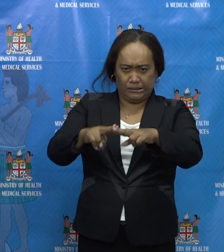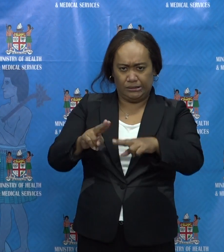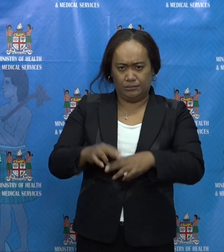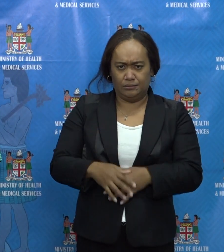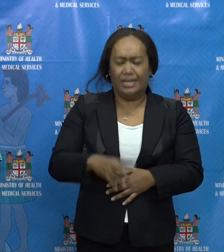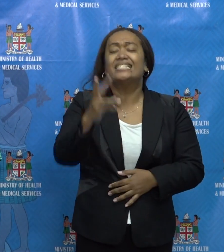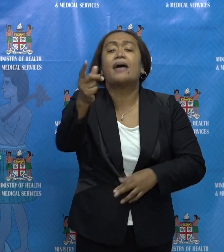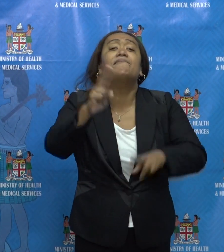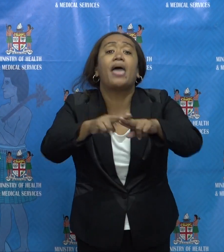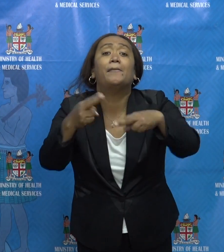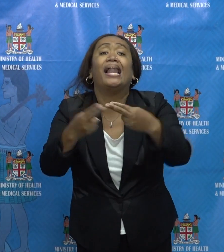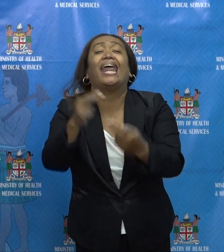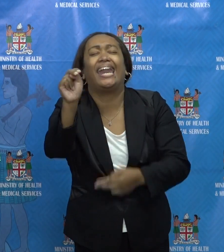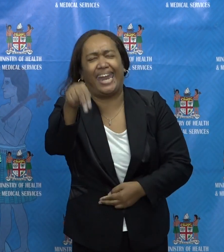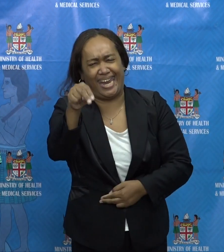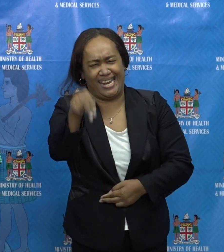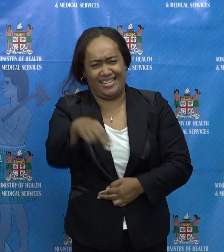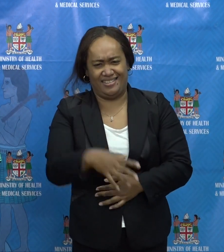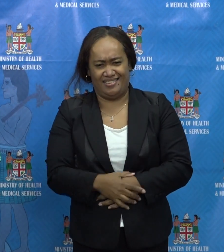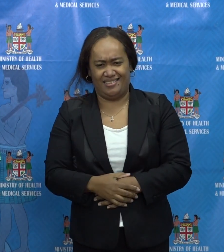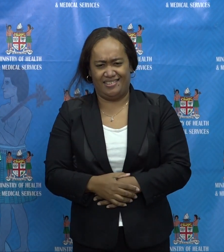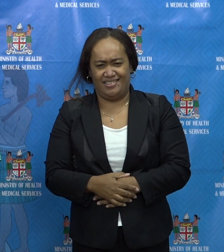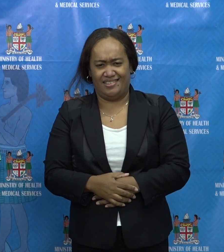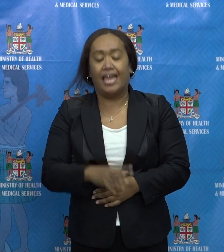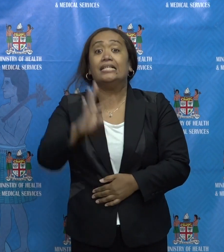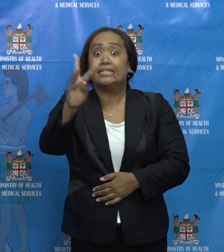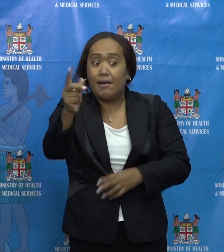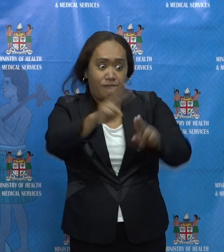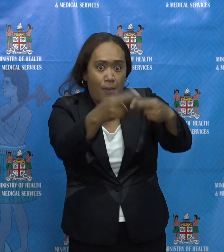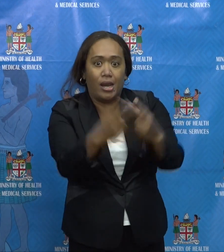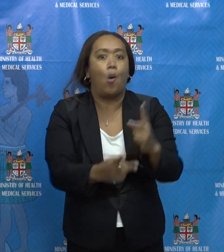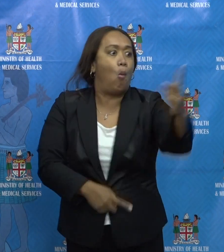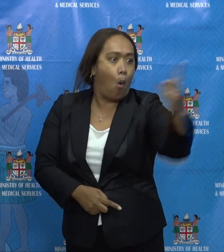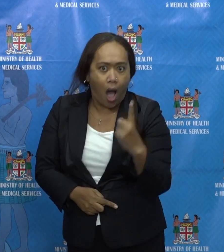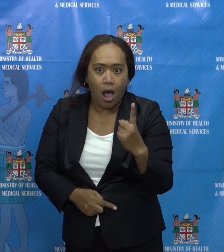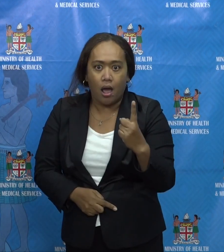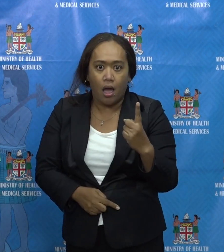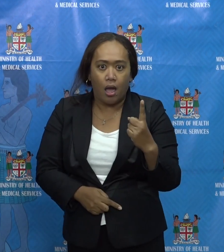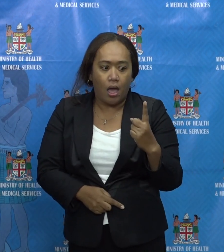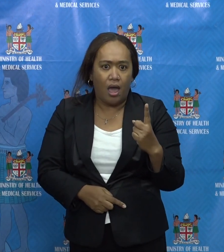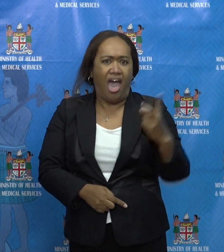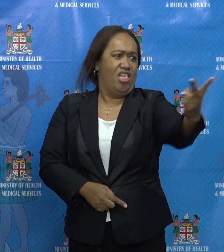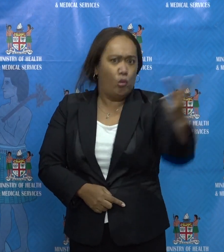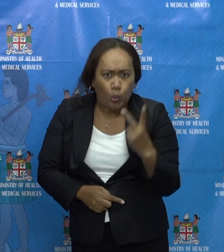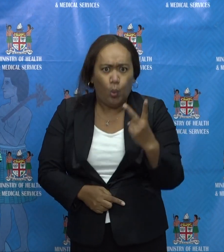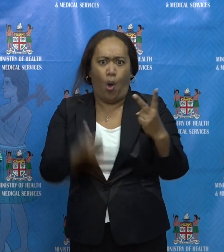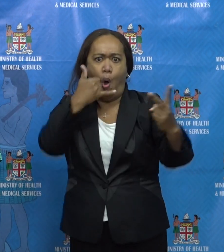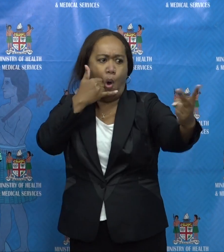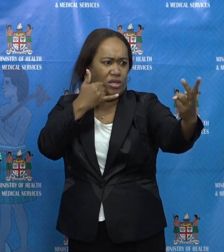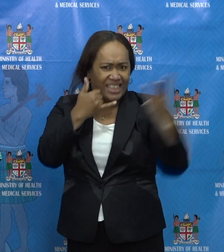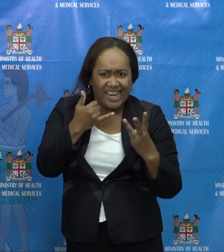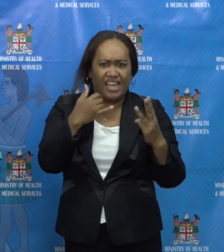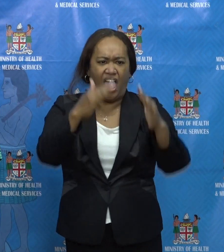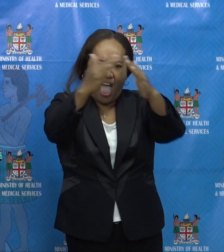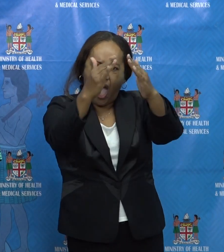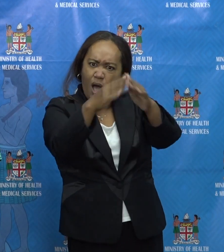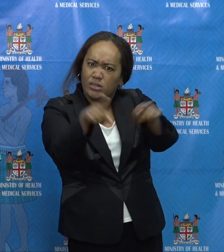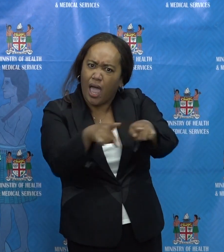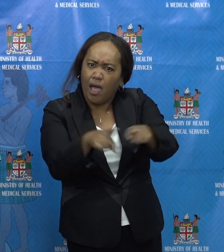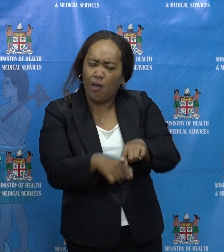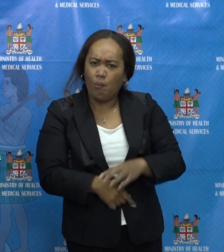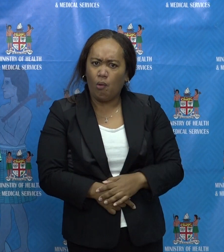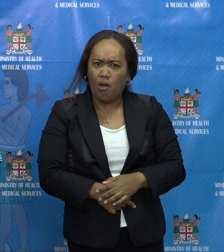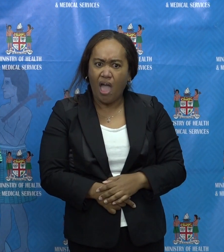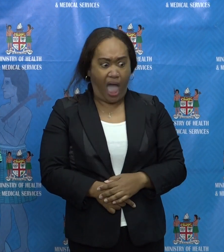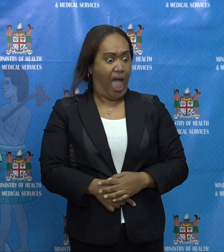families where you have one person in the family calling, then another person in the family calling, then another person in the family calling. And all of a